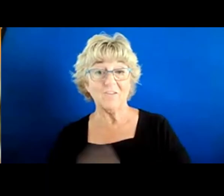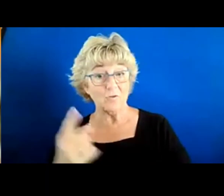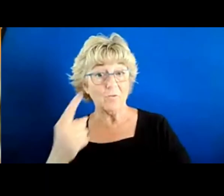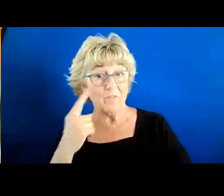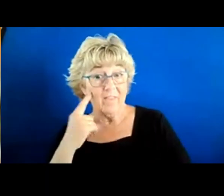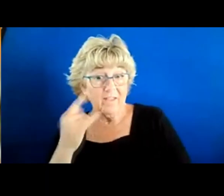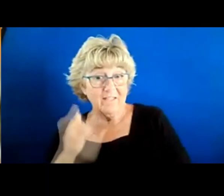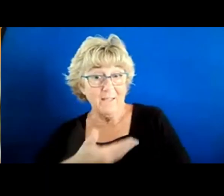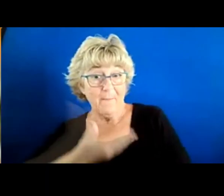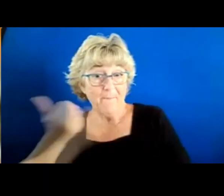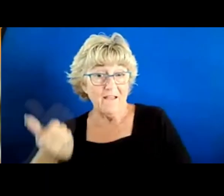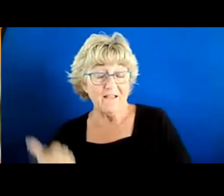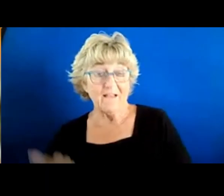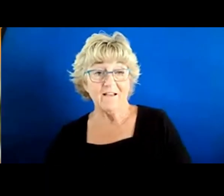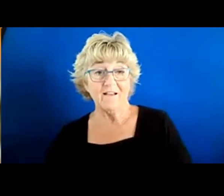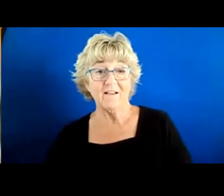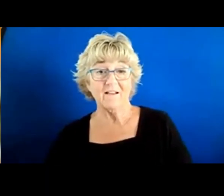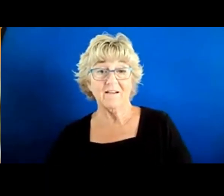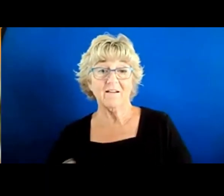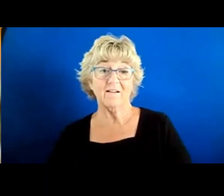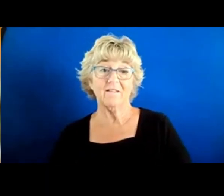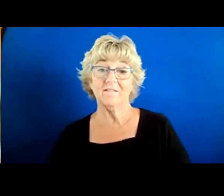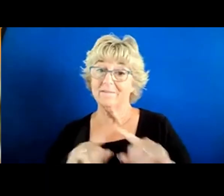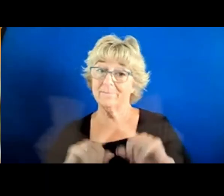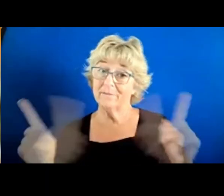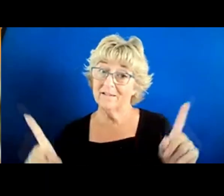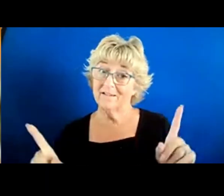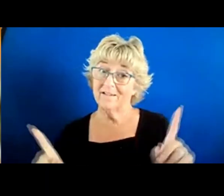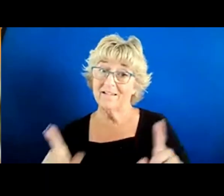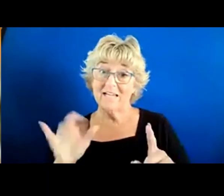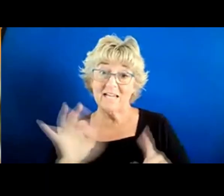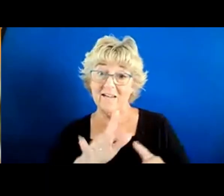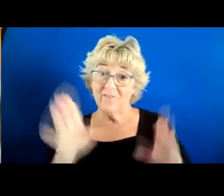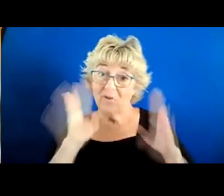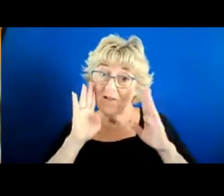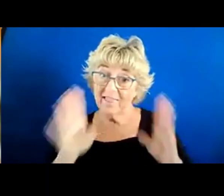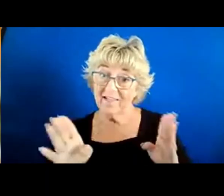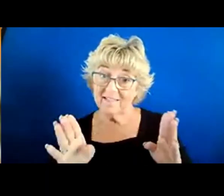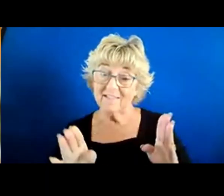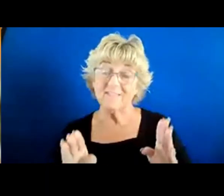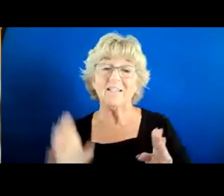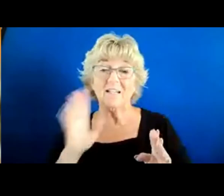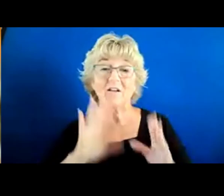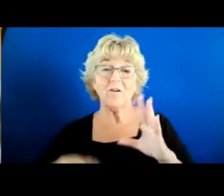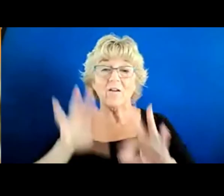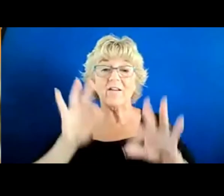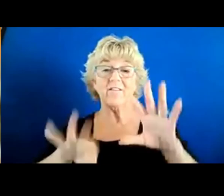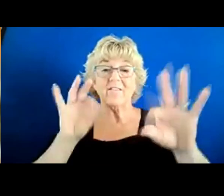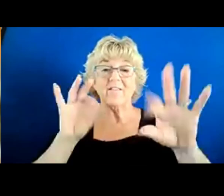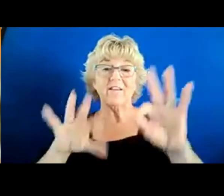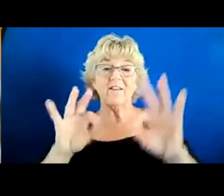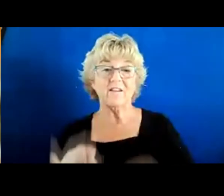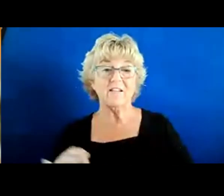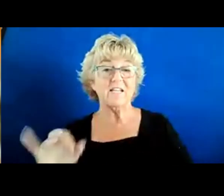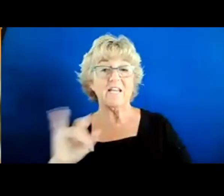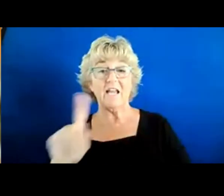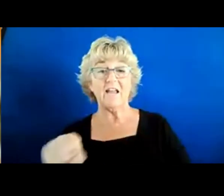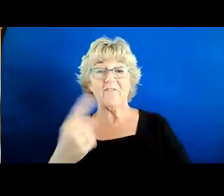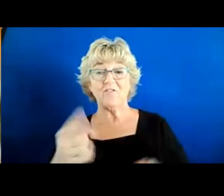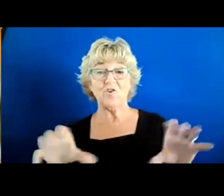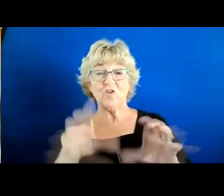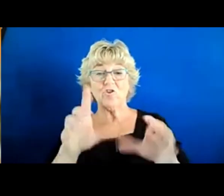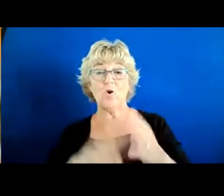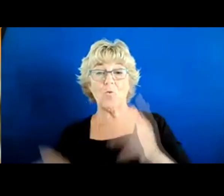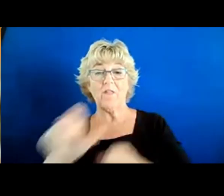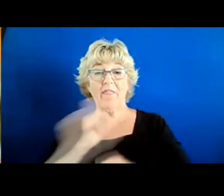might feel like you need to stay the course. But if you listen, you're going to find lots of things that if you just do what the